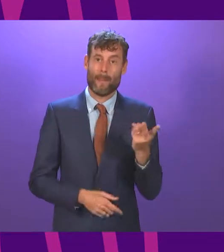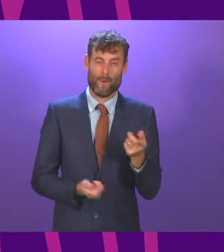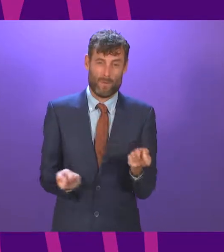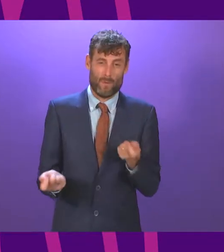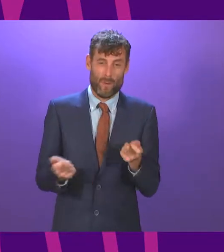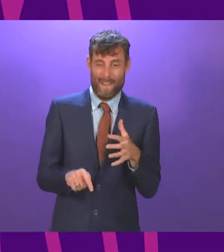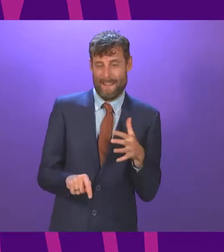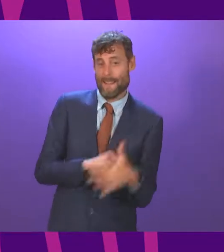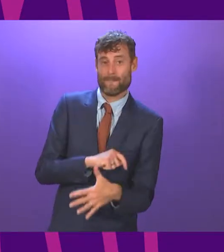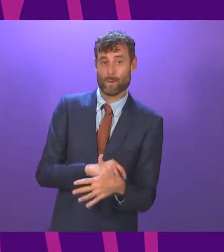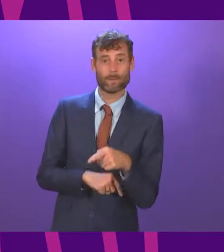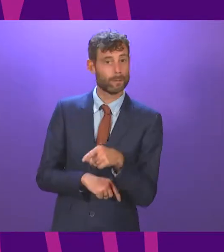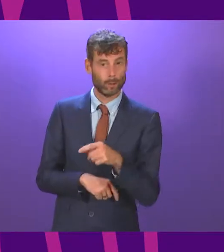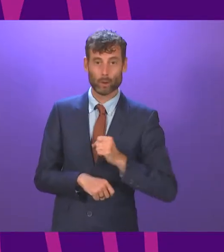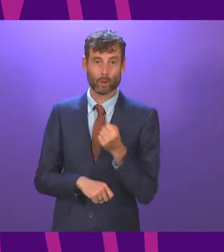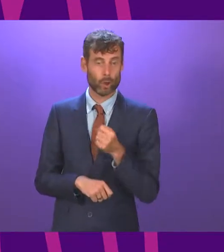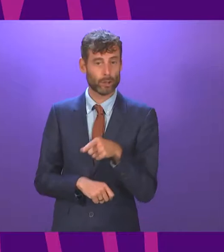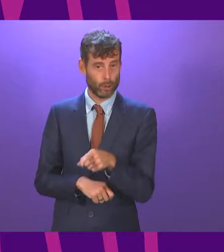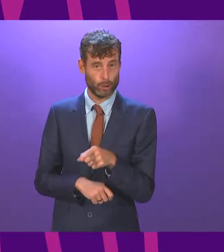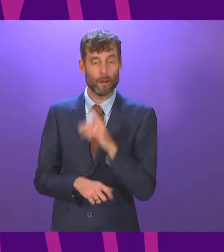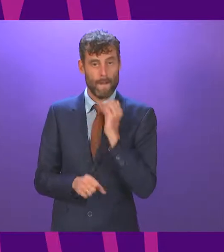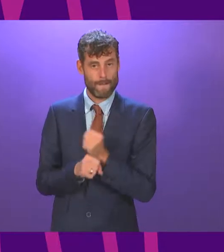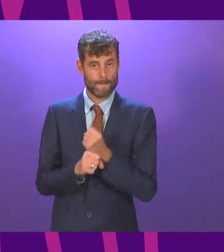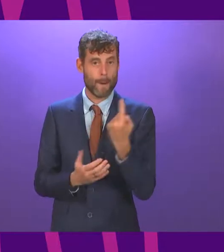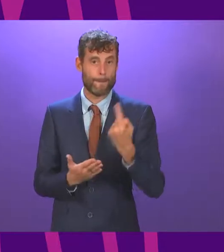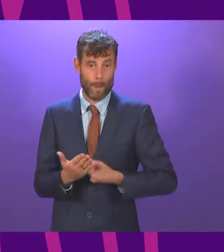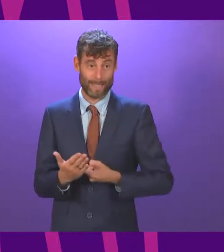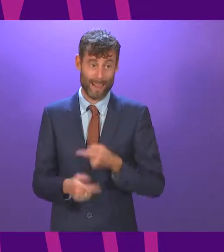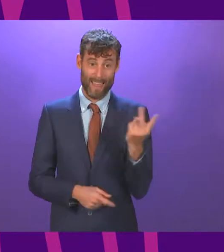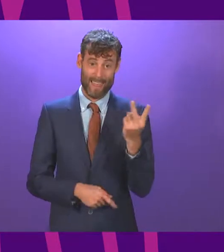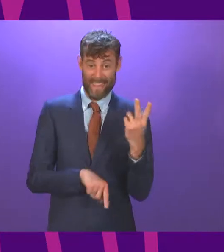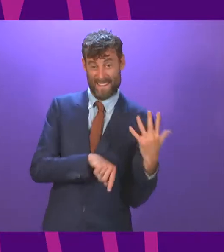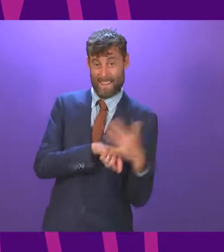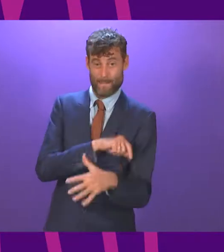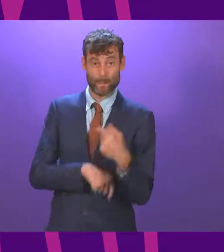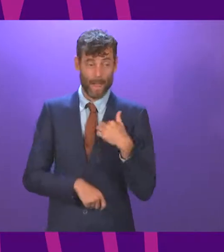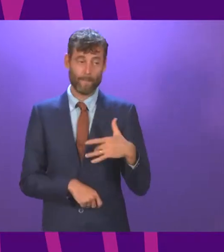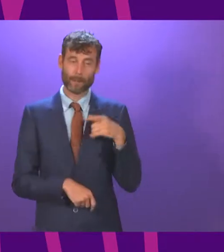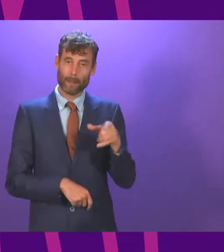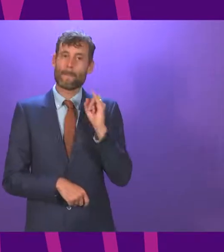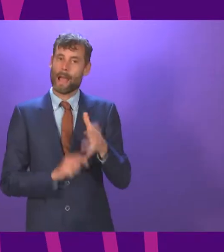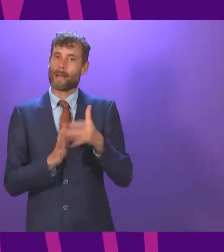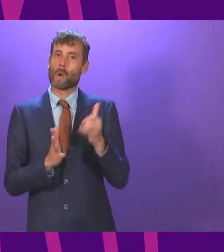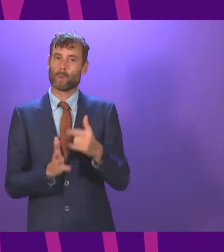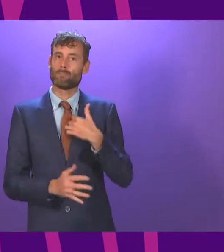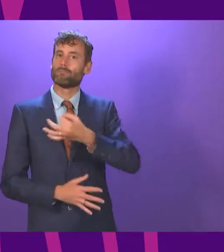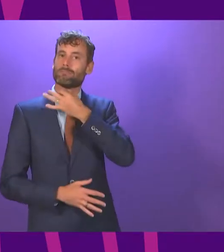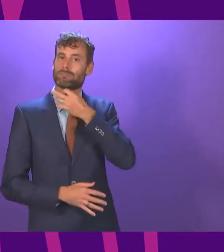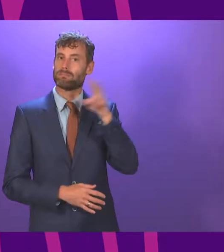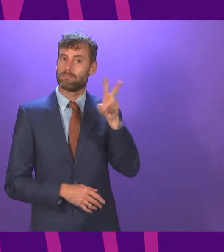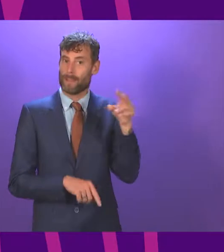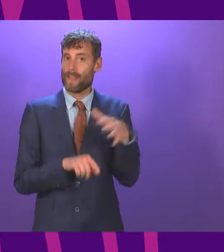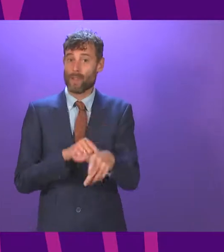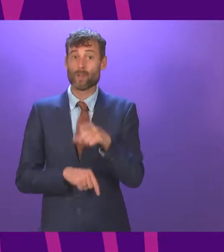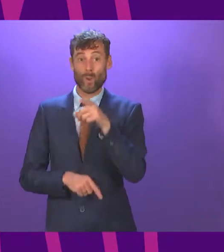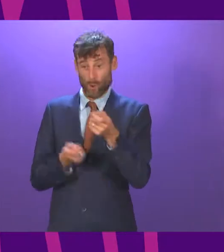is bad news for my constituents and for that matter the whole country. Presiding officer, what a way to end your 100